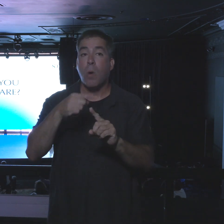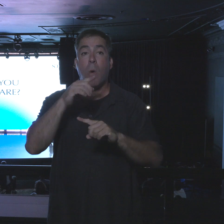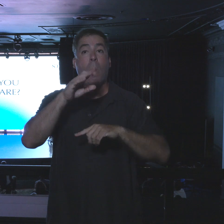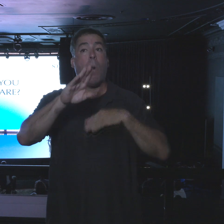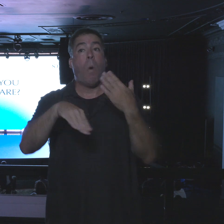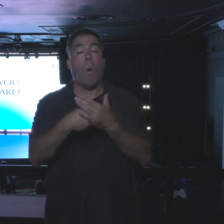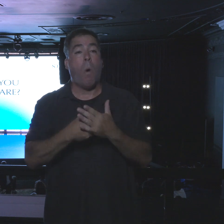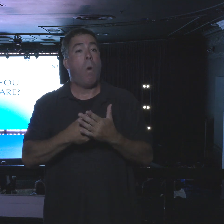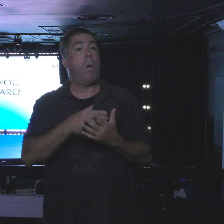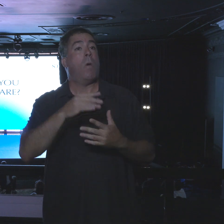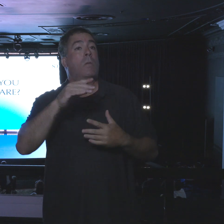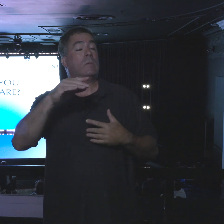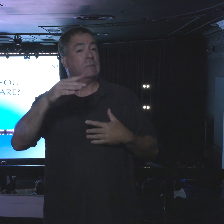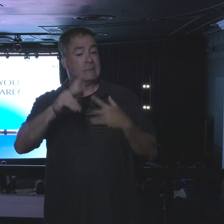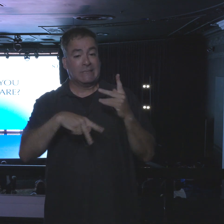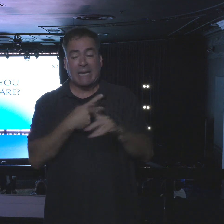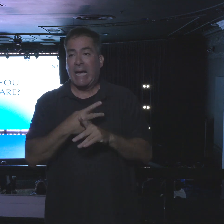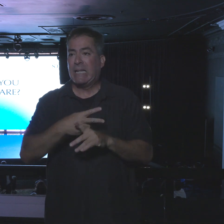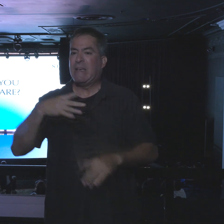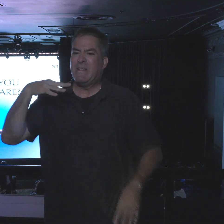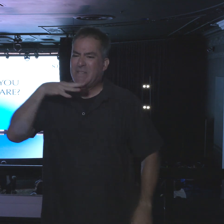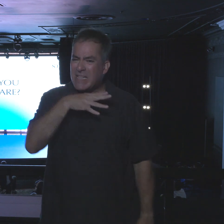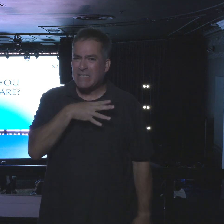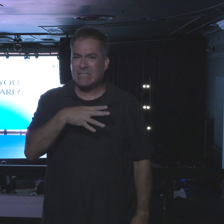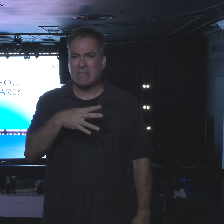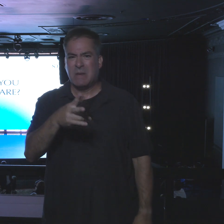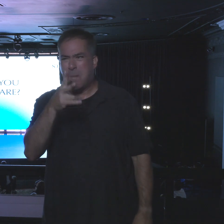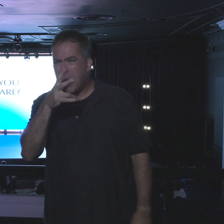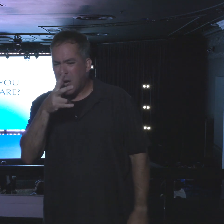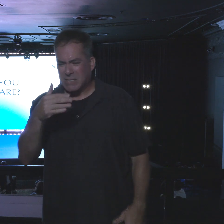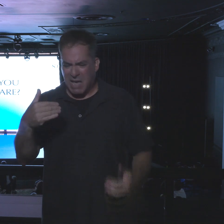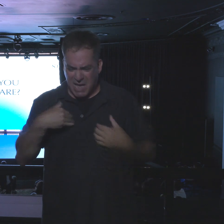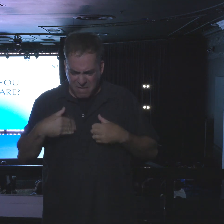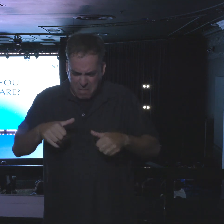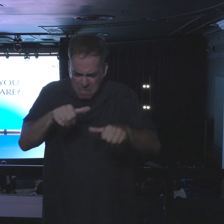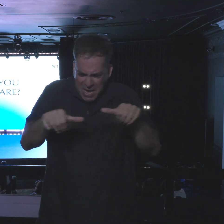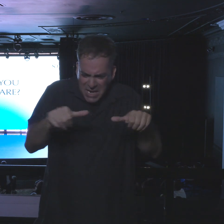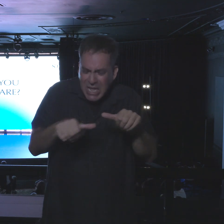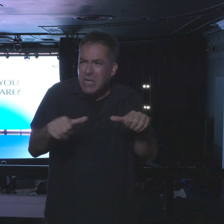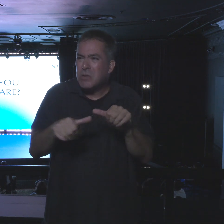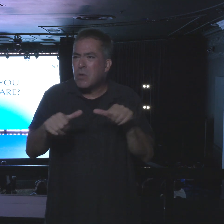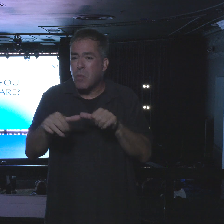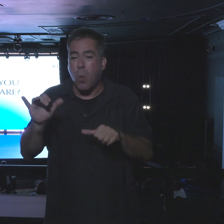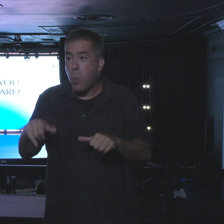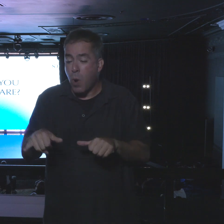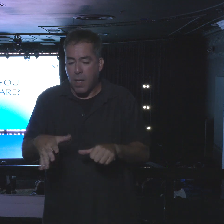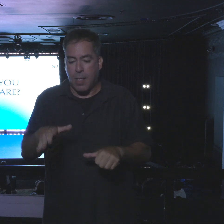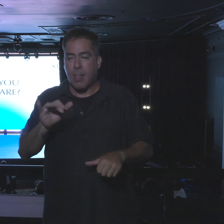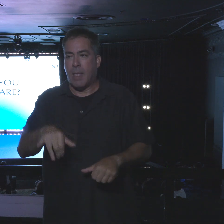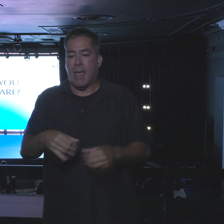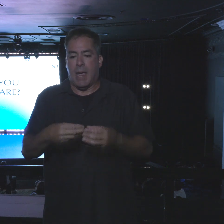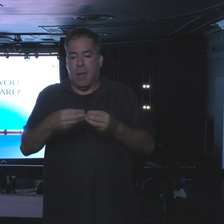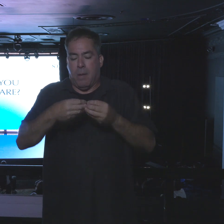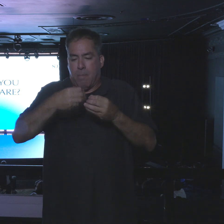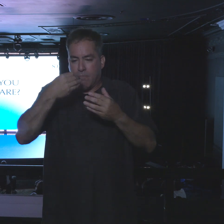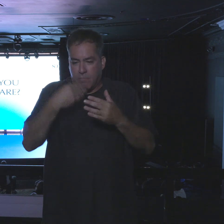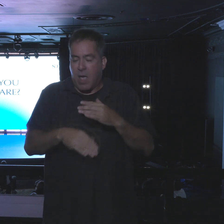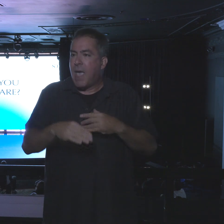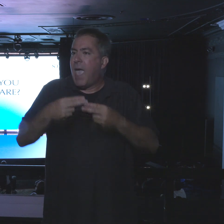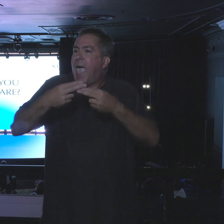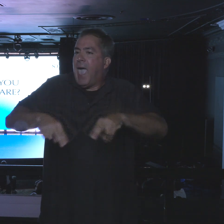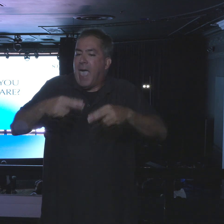filthy flies filled with bacteria lay their eggs on the grasshopper's back